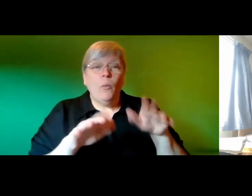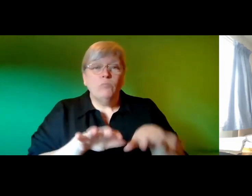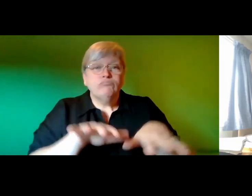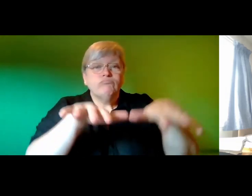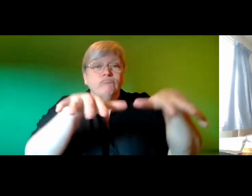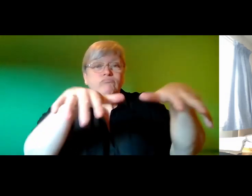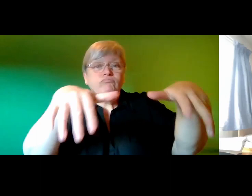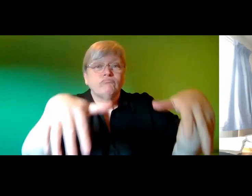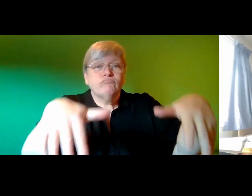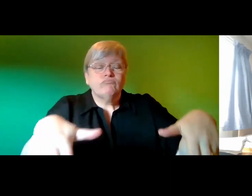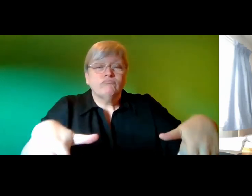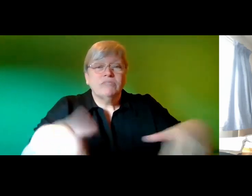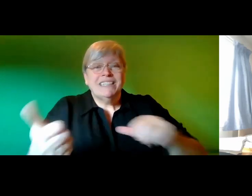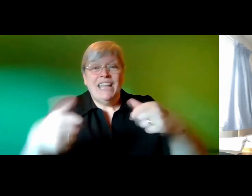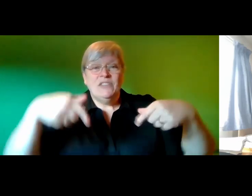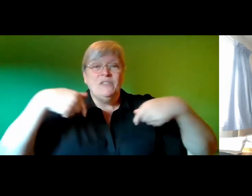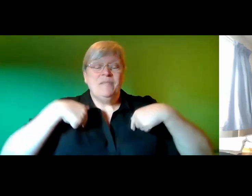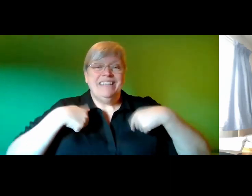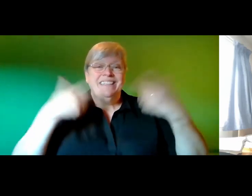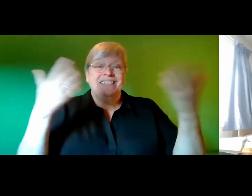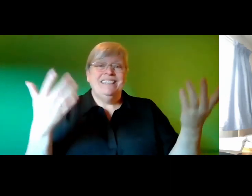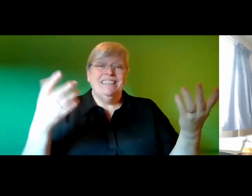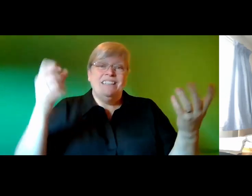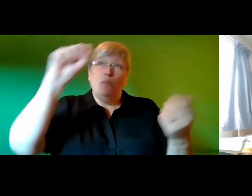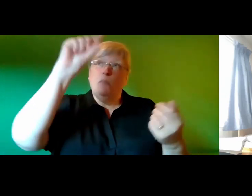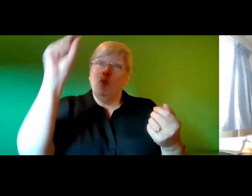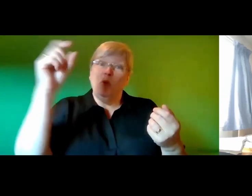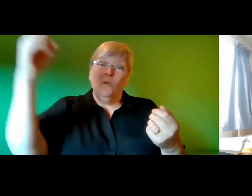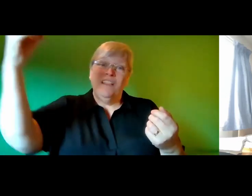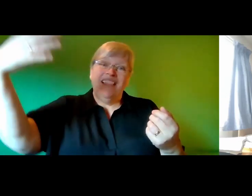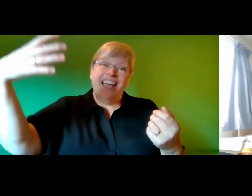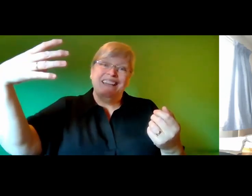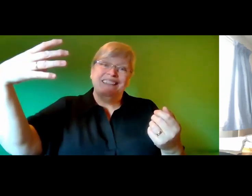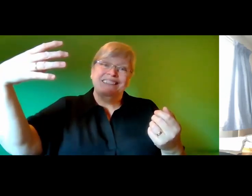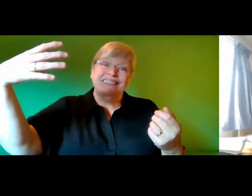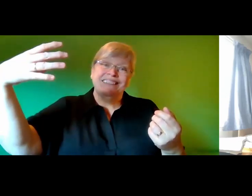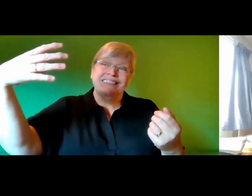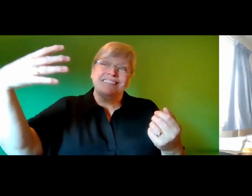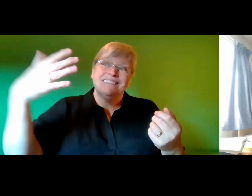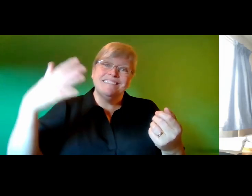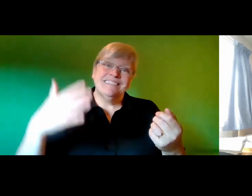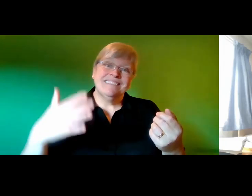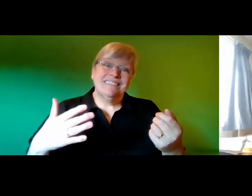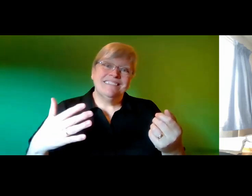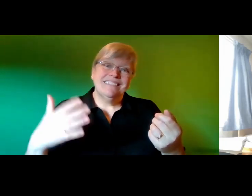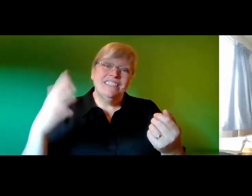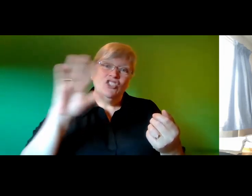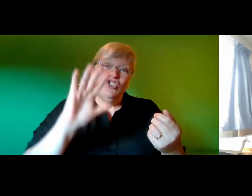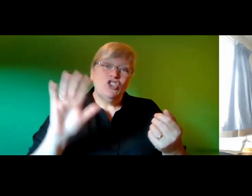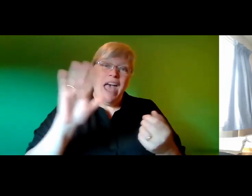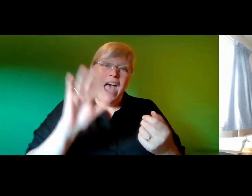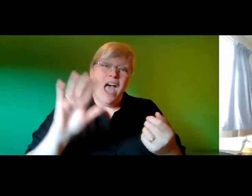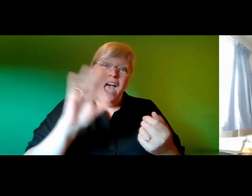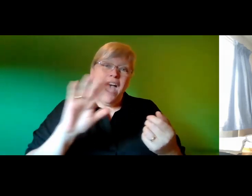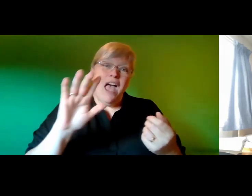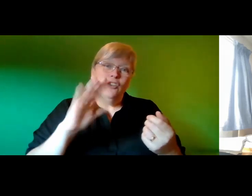bench next to me moonlight pushes its way in between the metal bars of my window their shadow showing up on the curtain